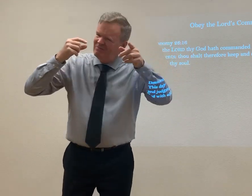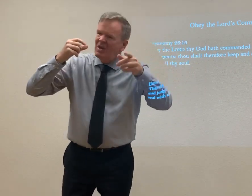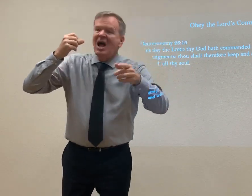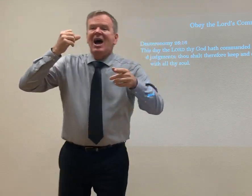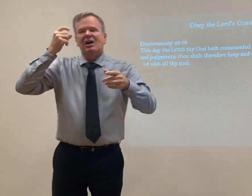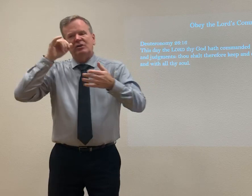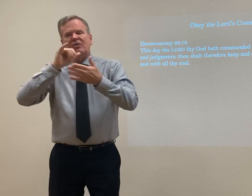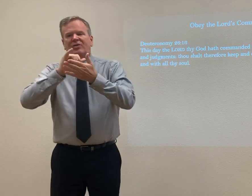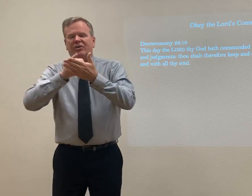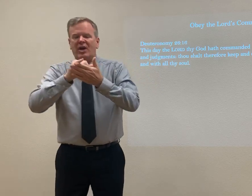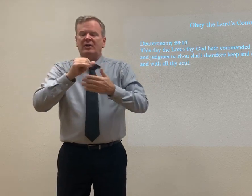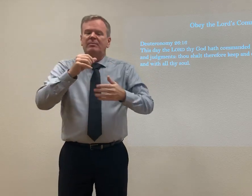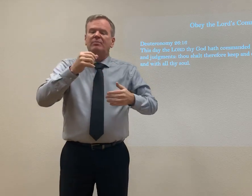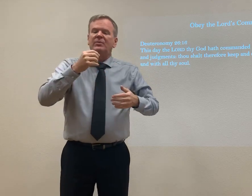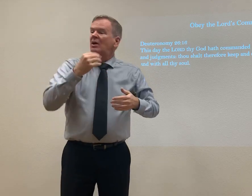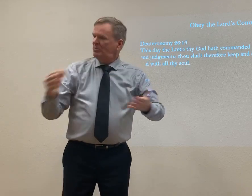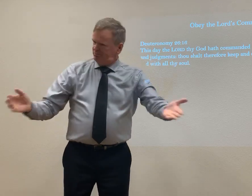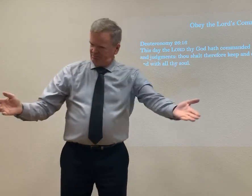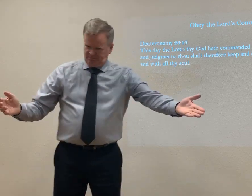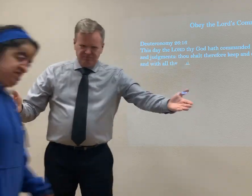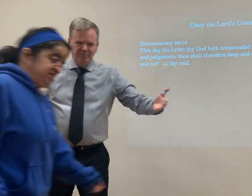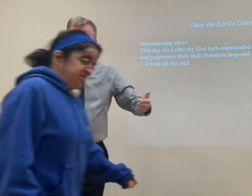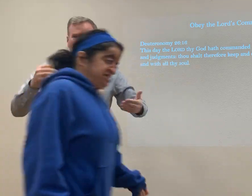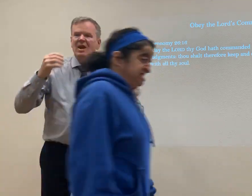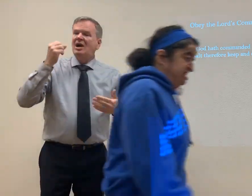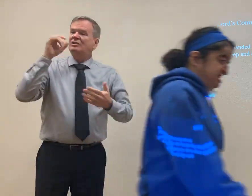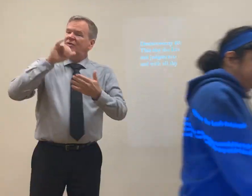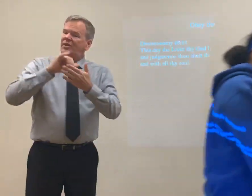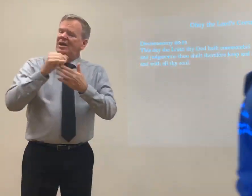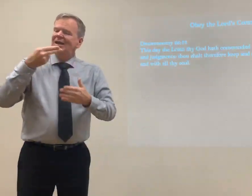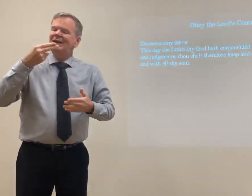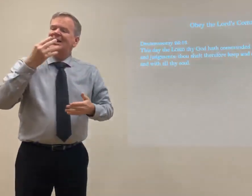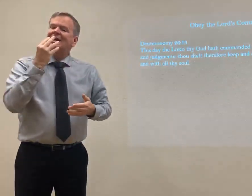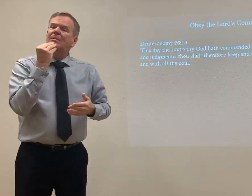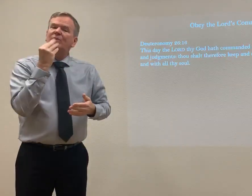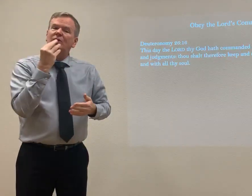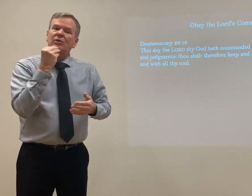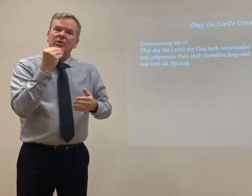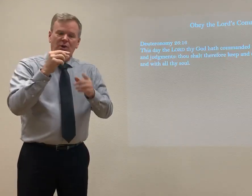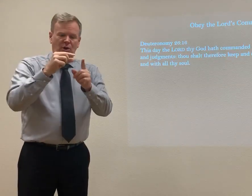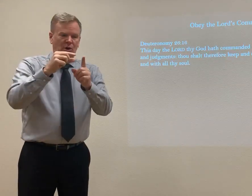Statue. I understand that, I understand that in the Hebrew.